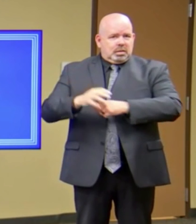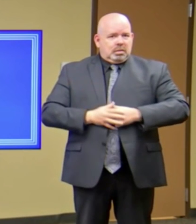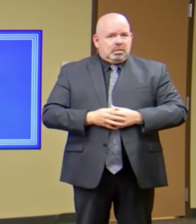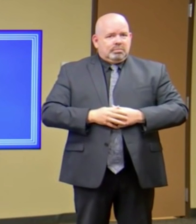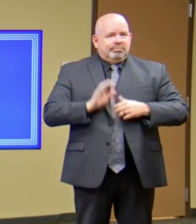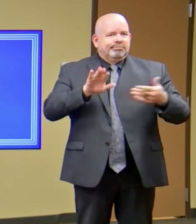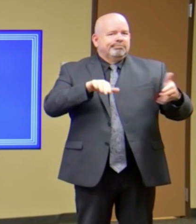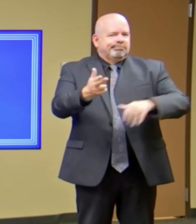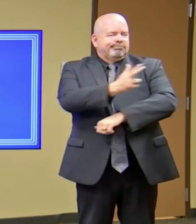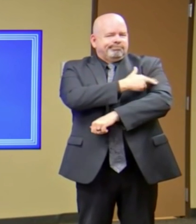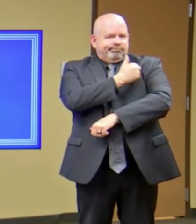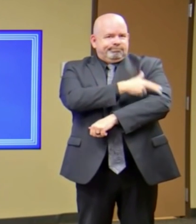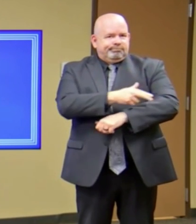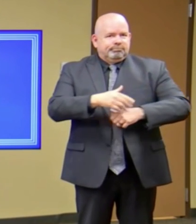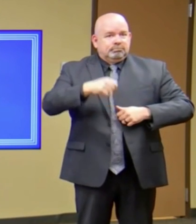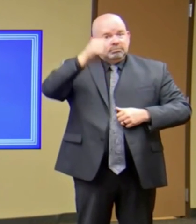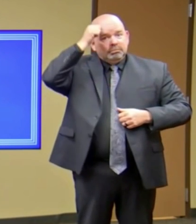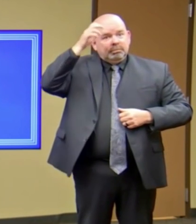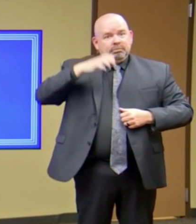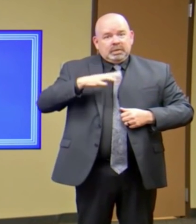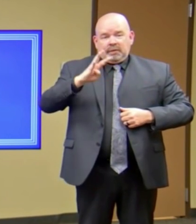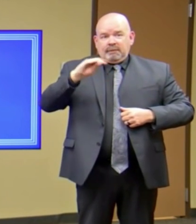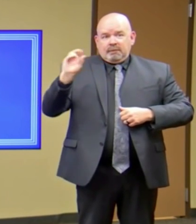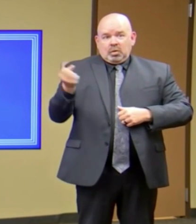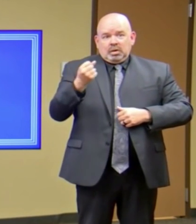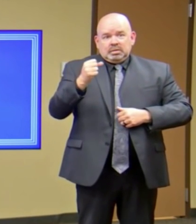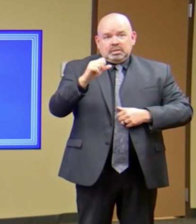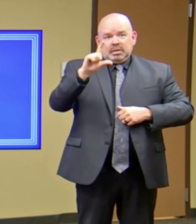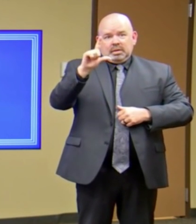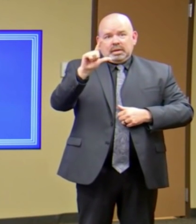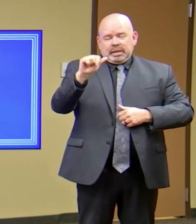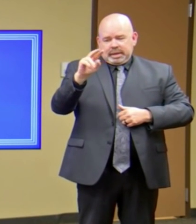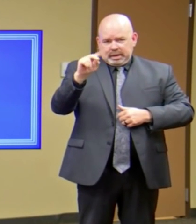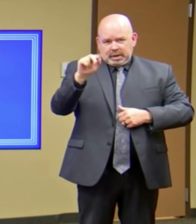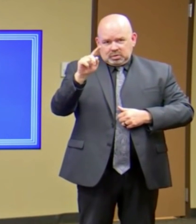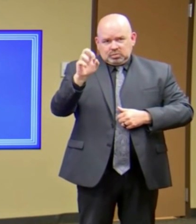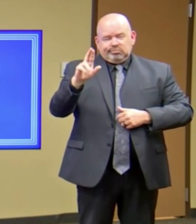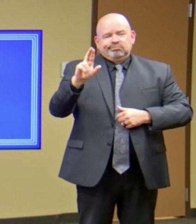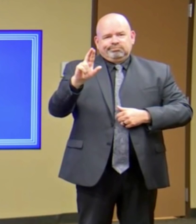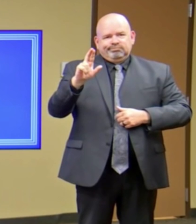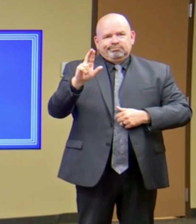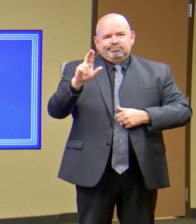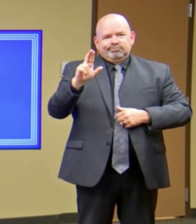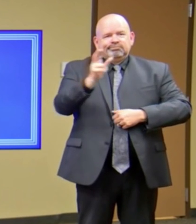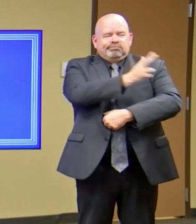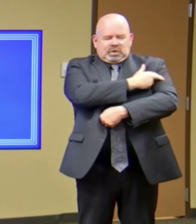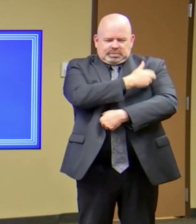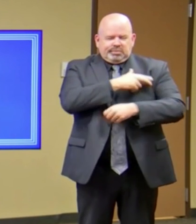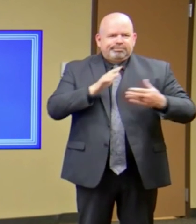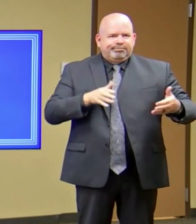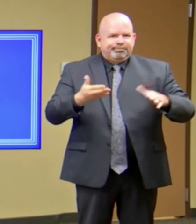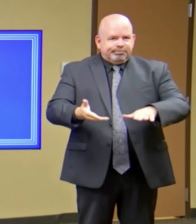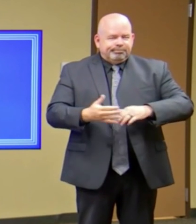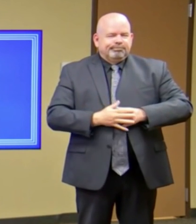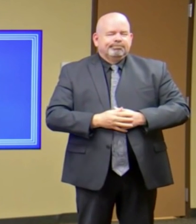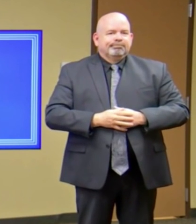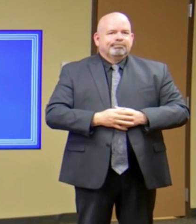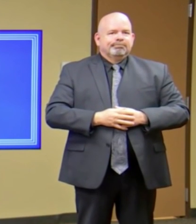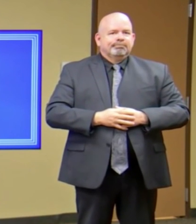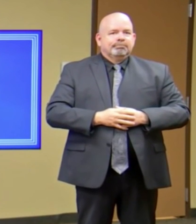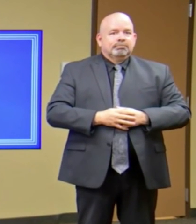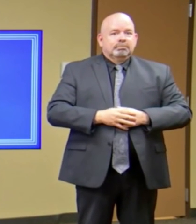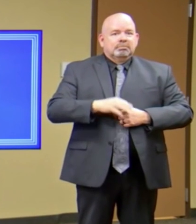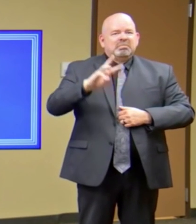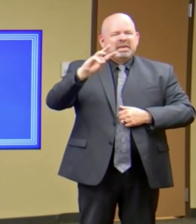Lancaster who had been critically ill in a hospital. A man in his 60s who was an